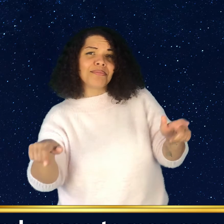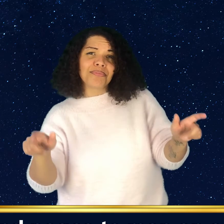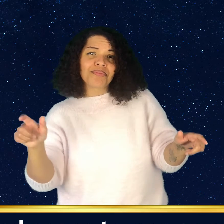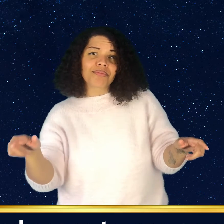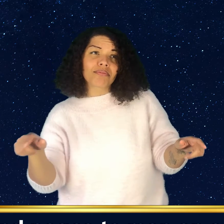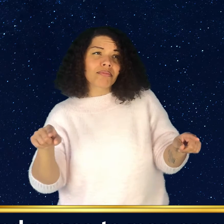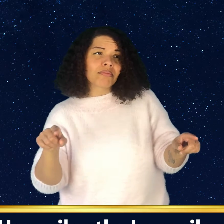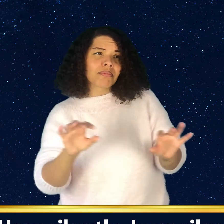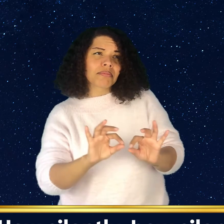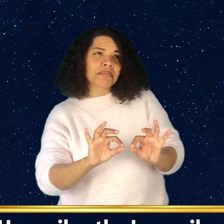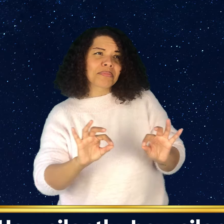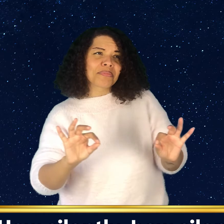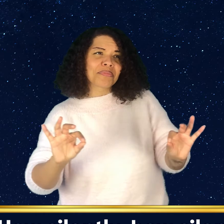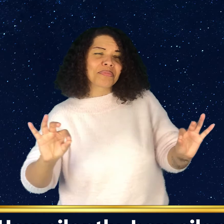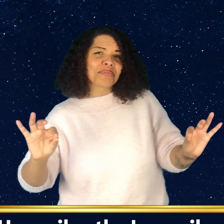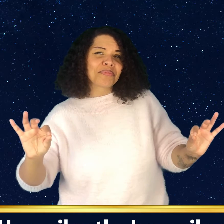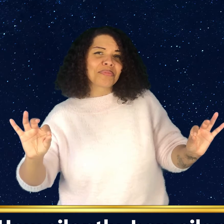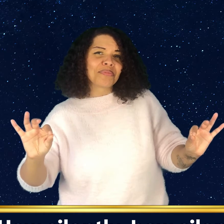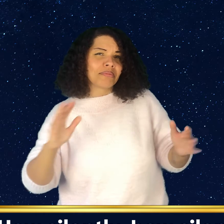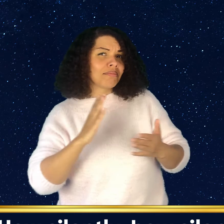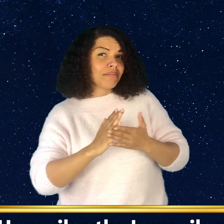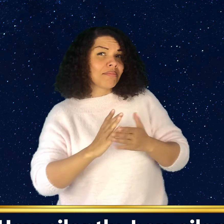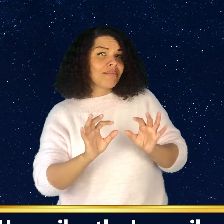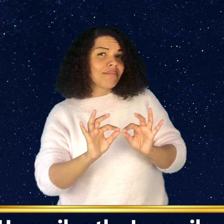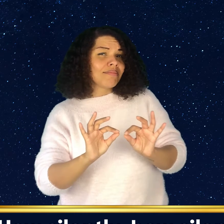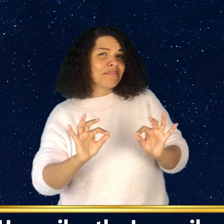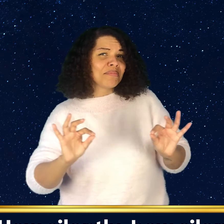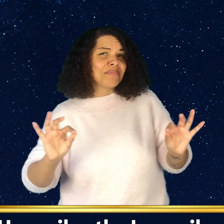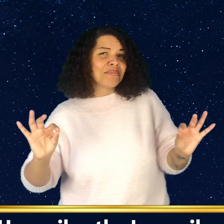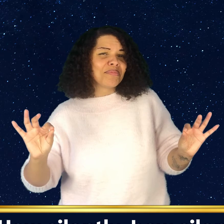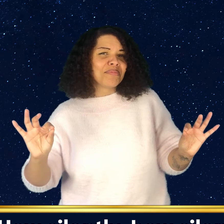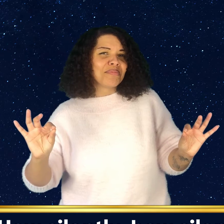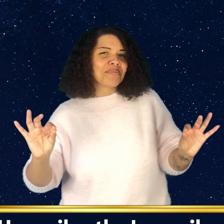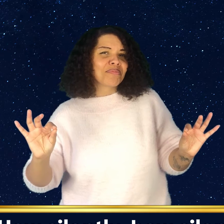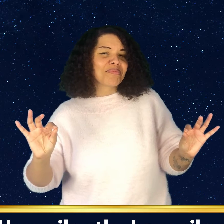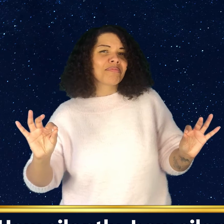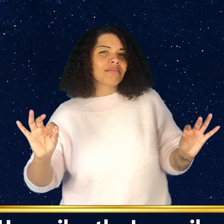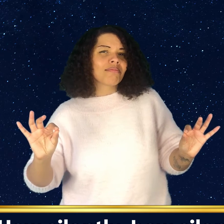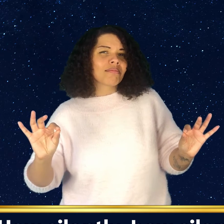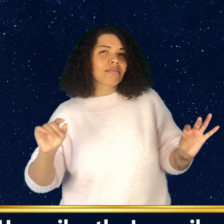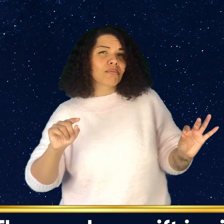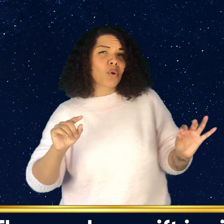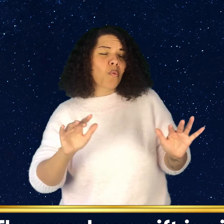How silently, how silently the